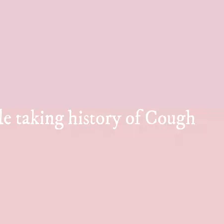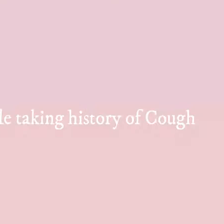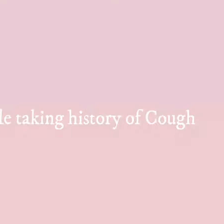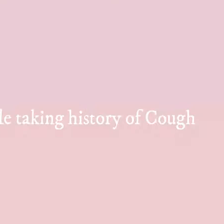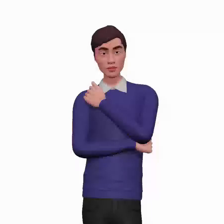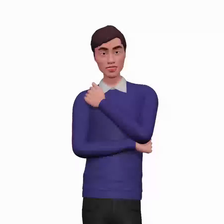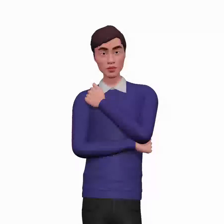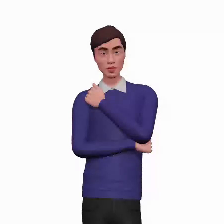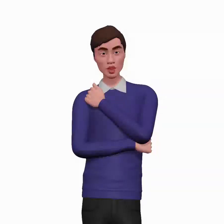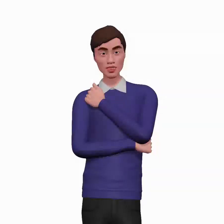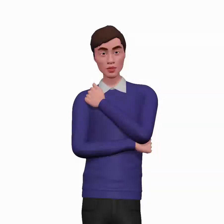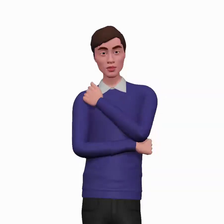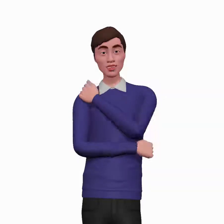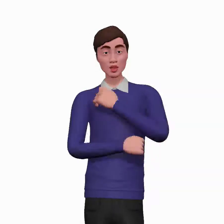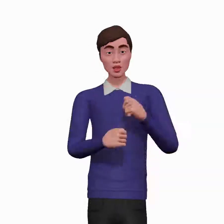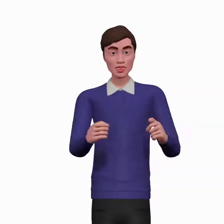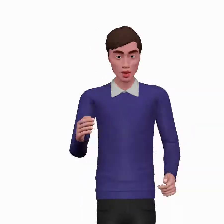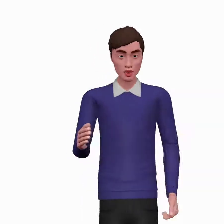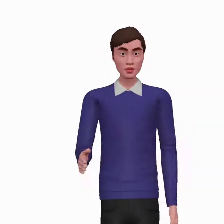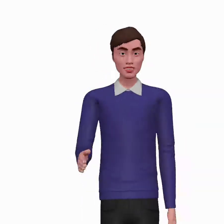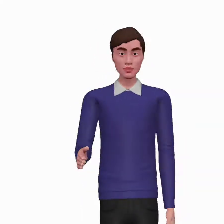How long, have you been suffering from cough?